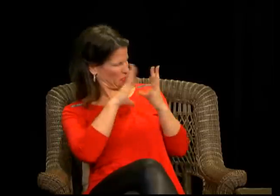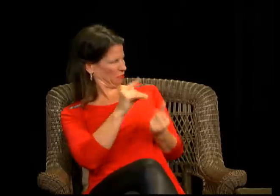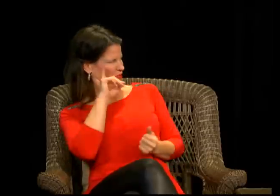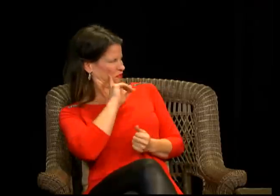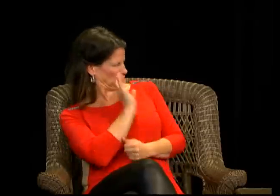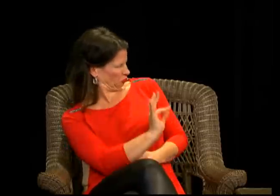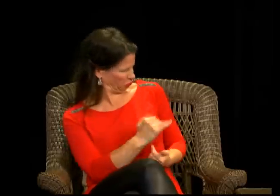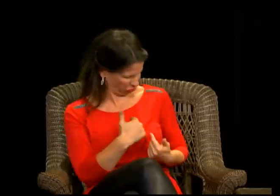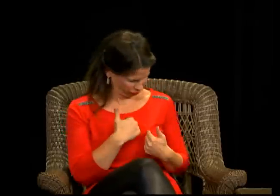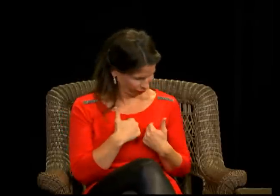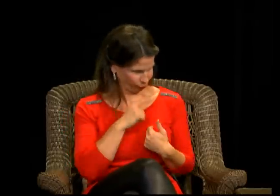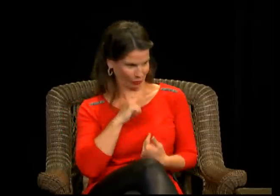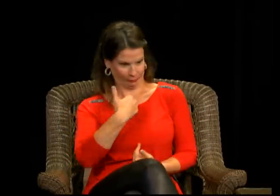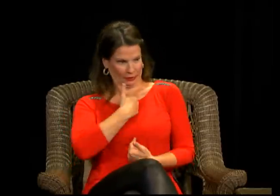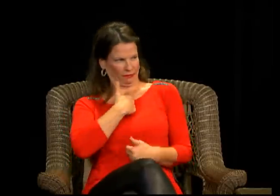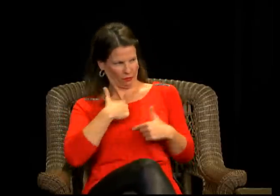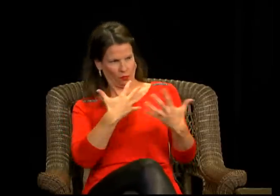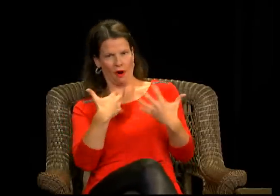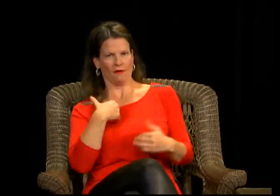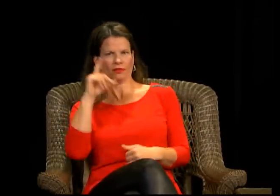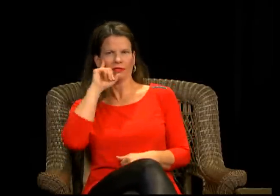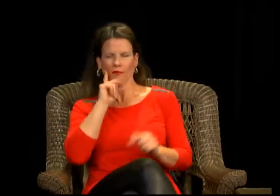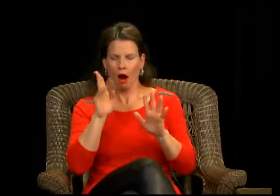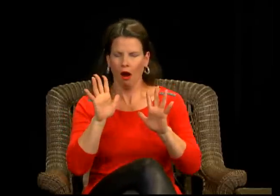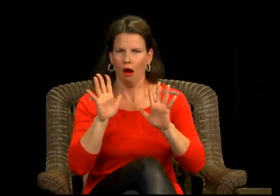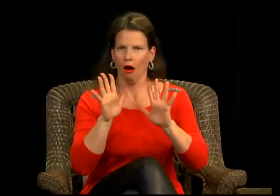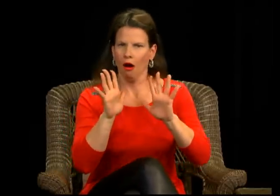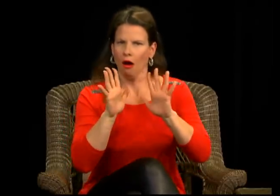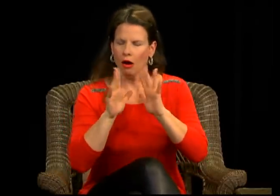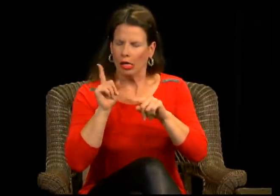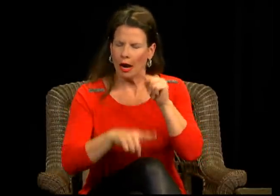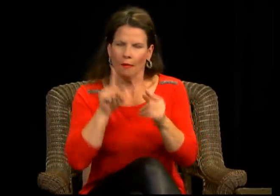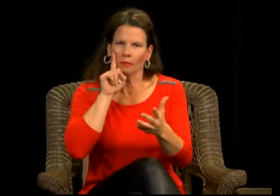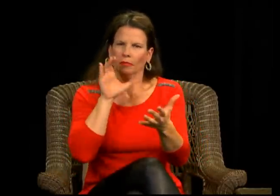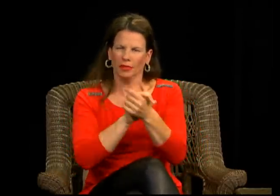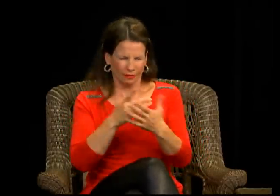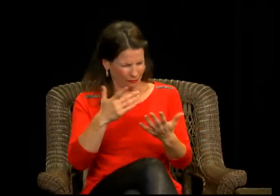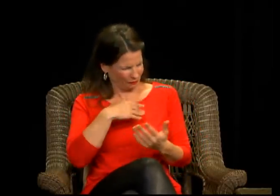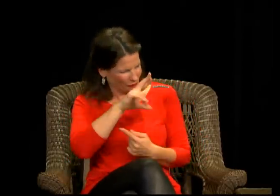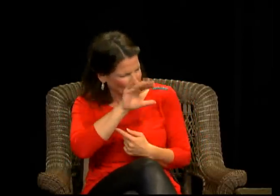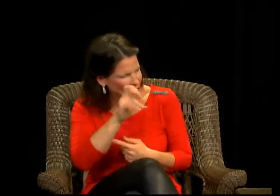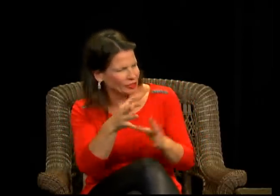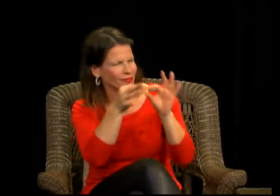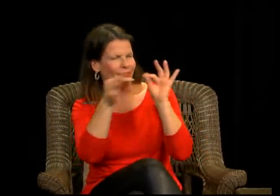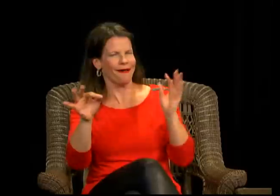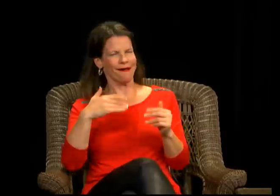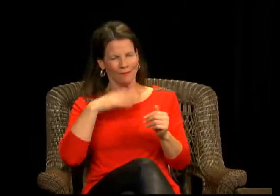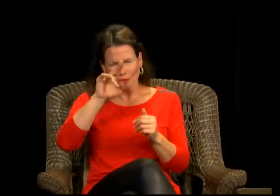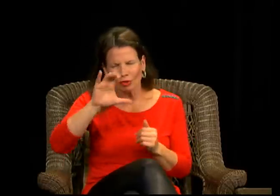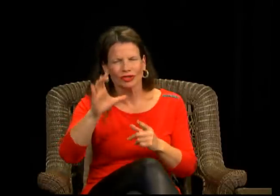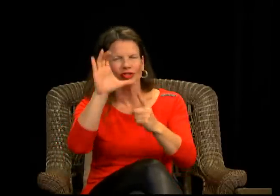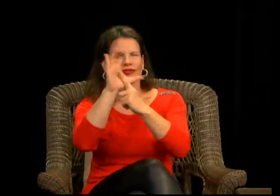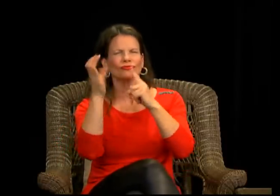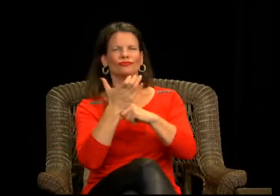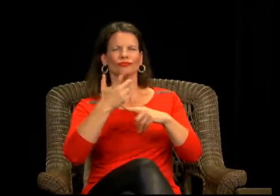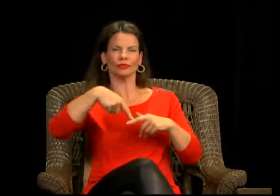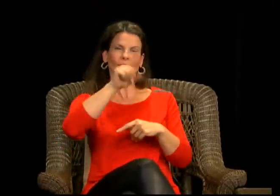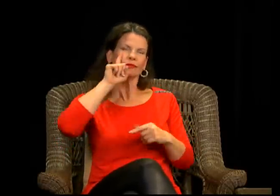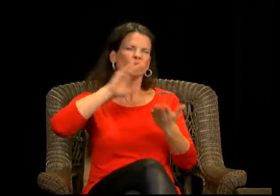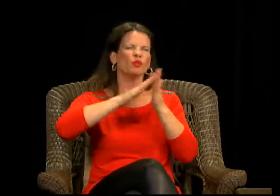just ask him, you know, how he got to that point. A lot of people don't believe that he really sees himself as deaf, but he